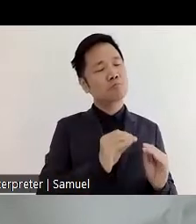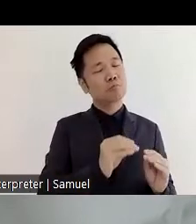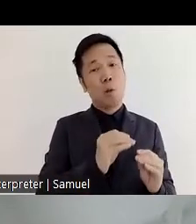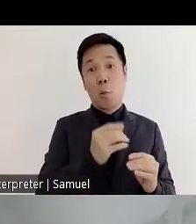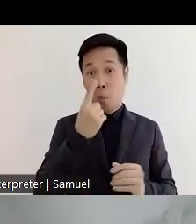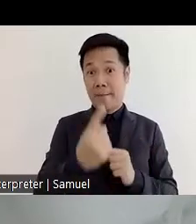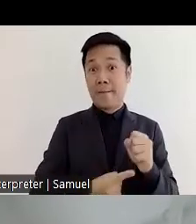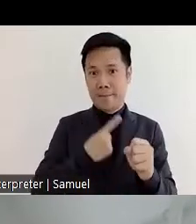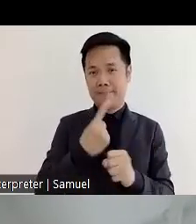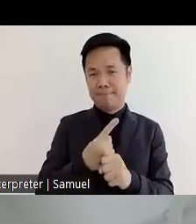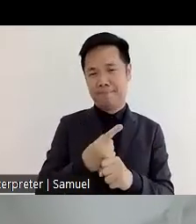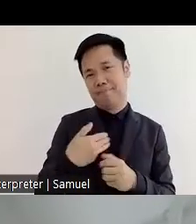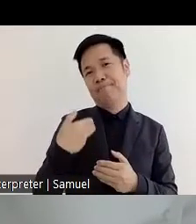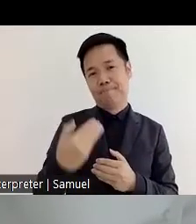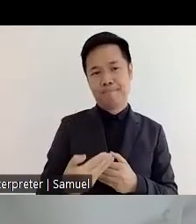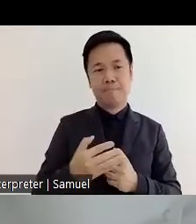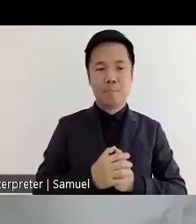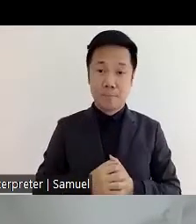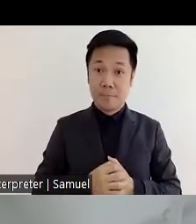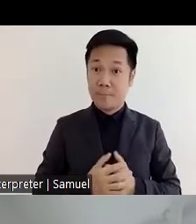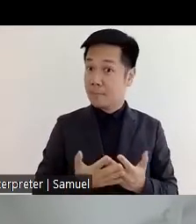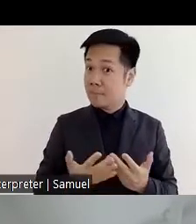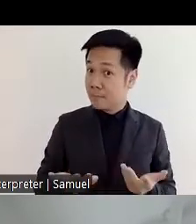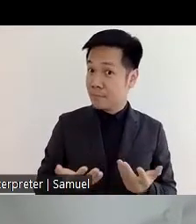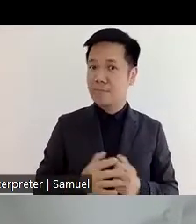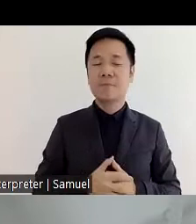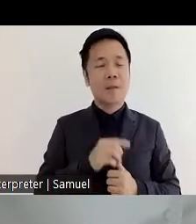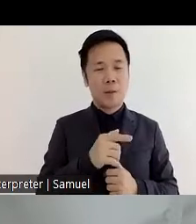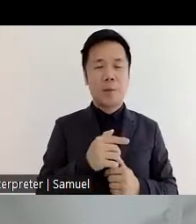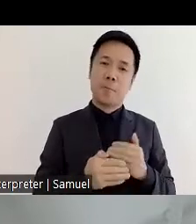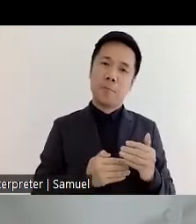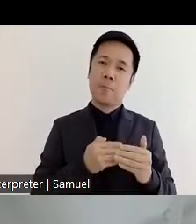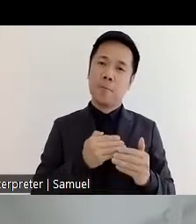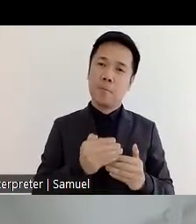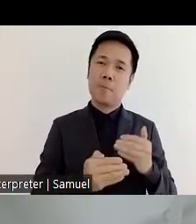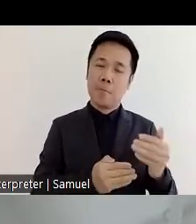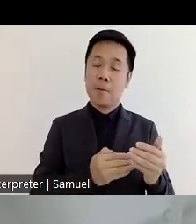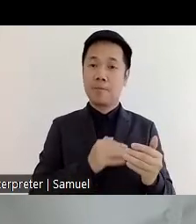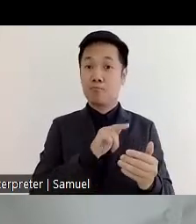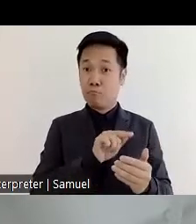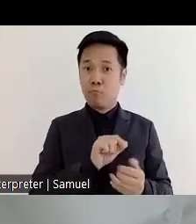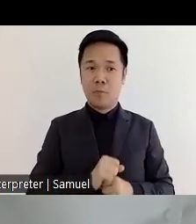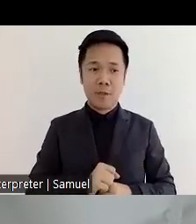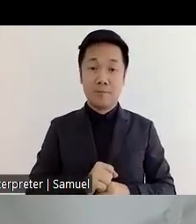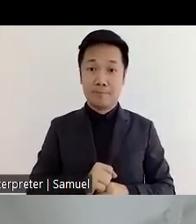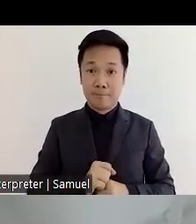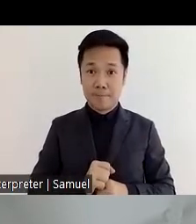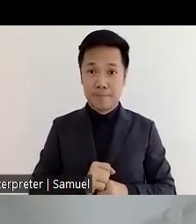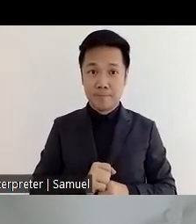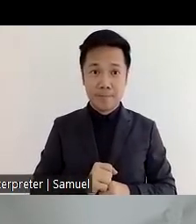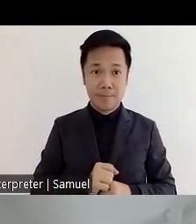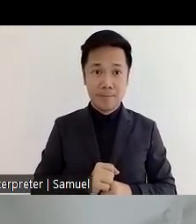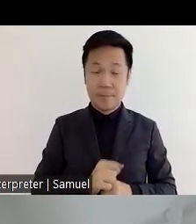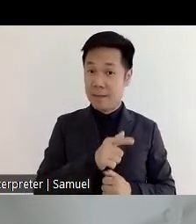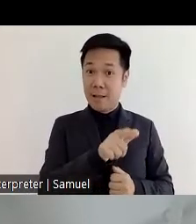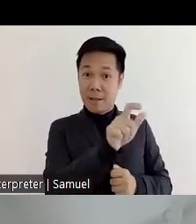helps them um to progress in their companies the way Rohit has done I mean he joined